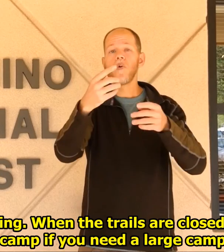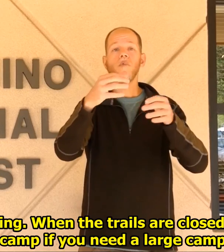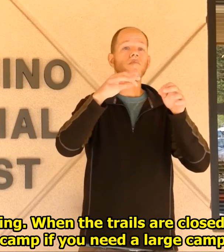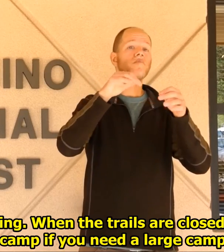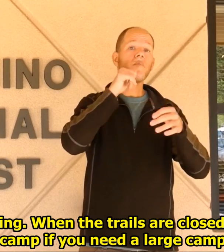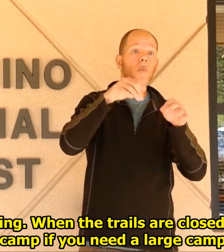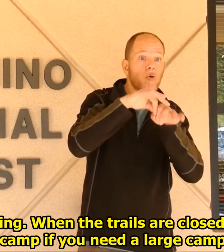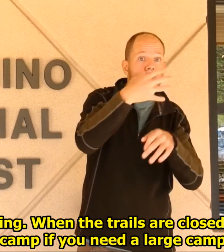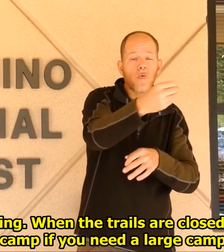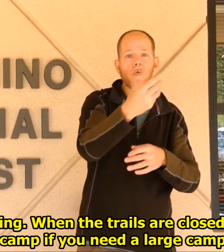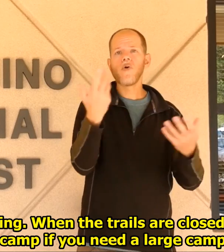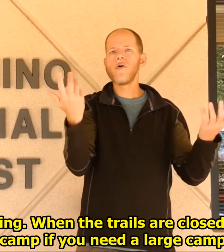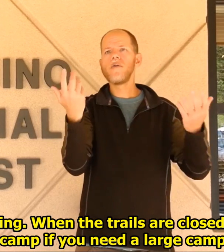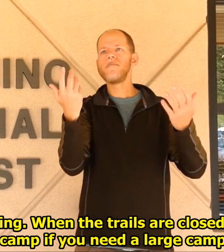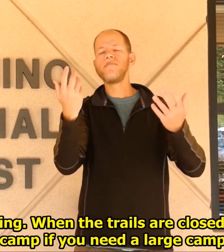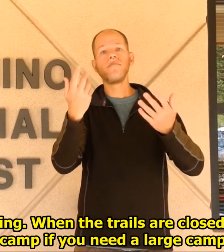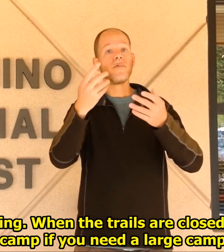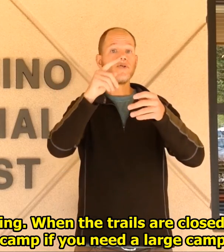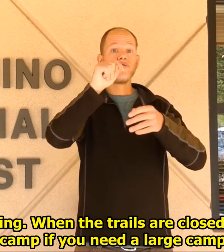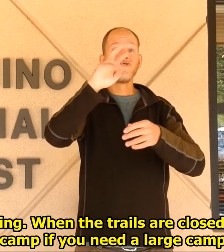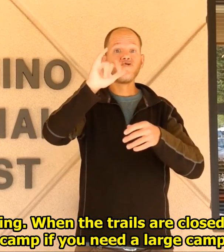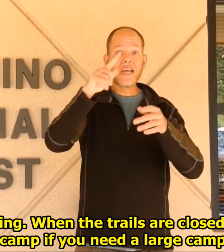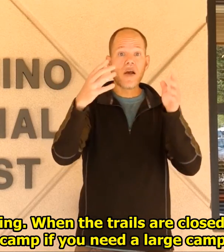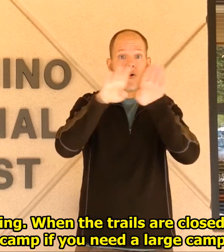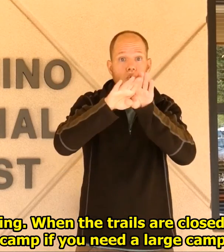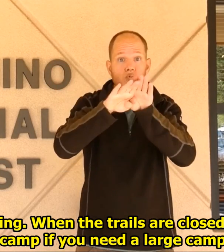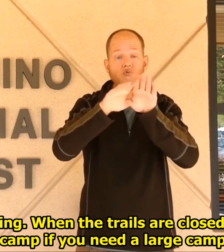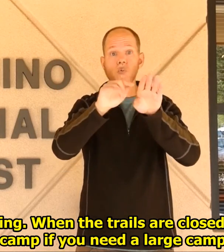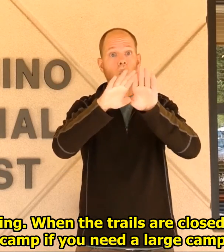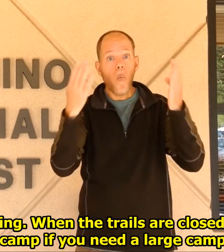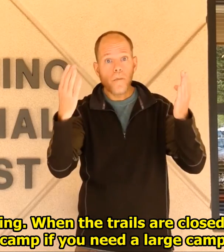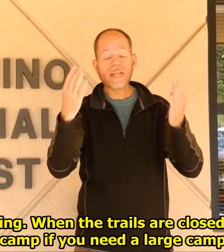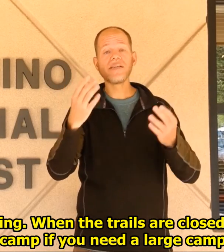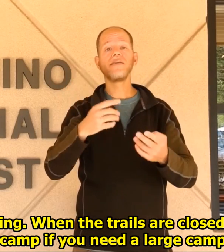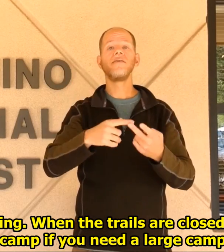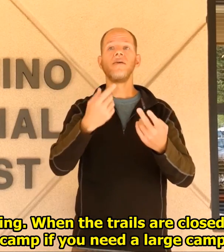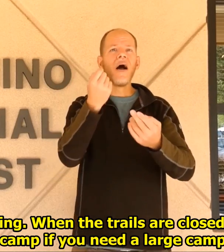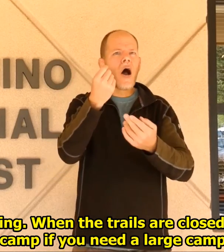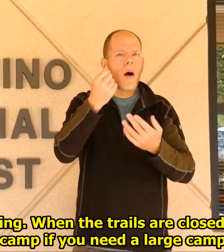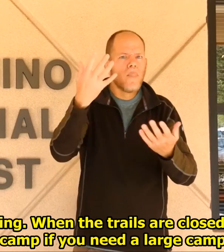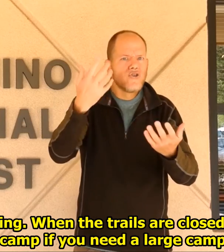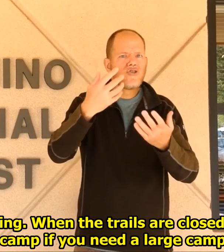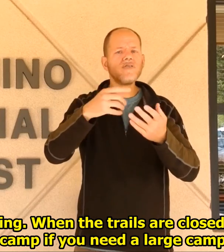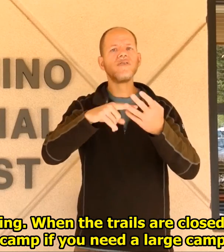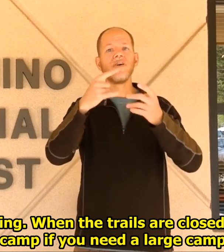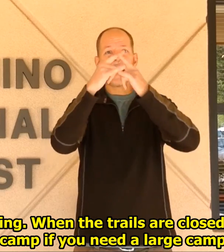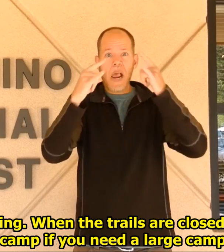whether or not it's worth going, when the trails are closed or when they're open,